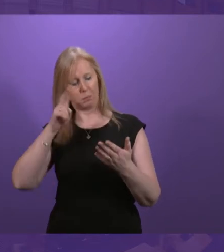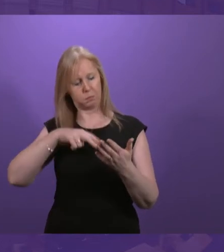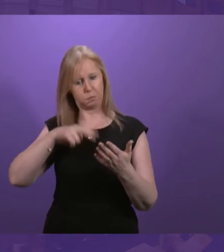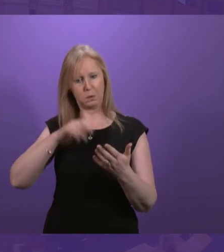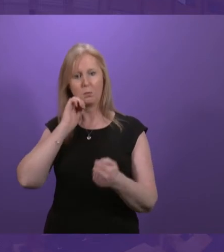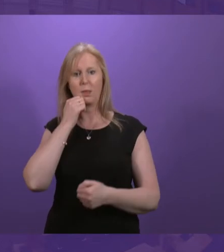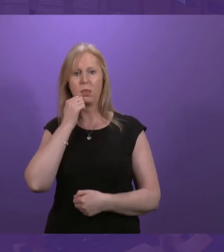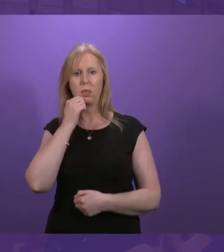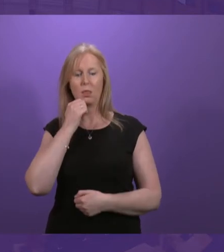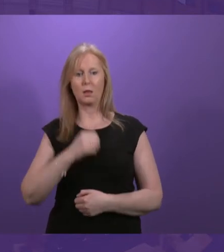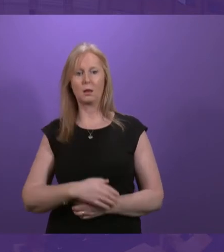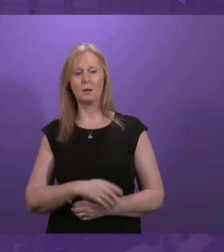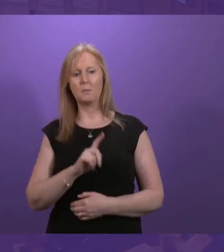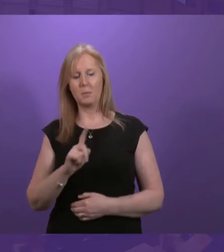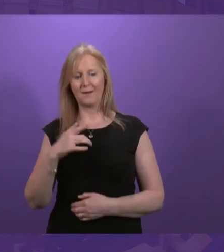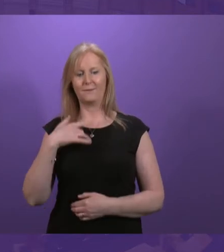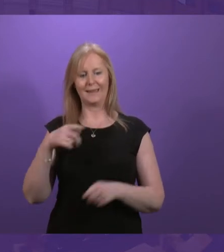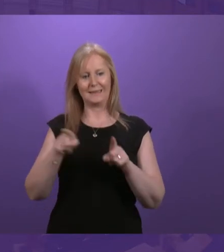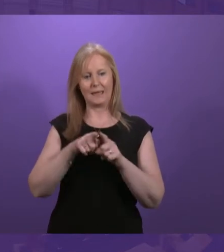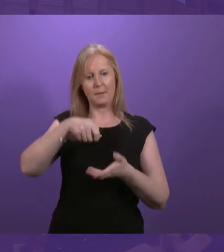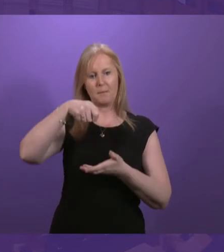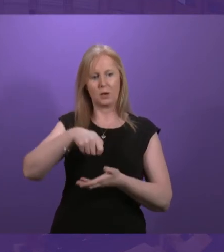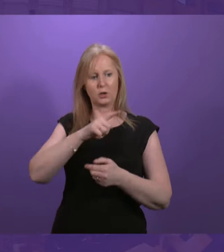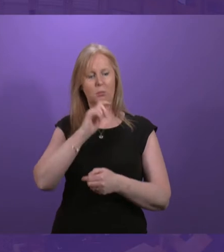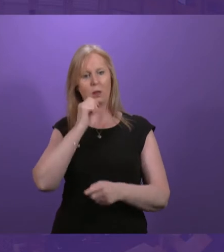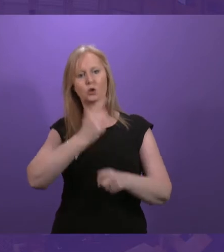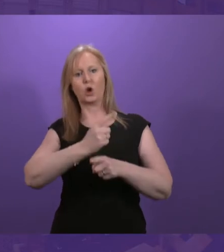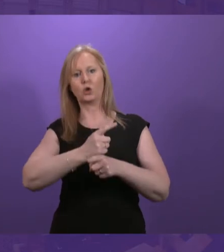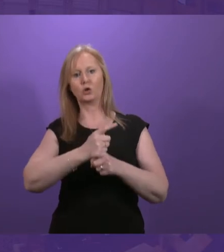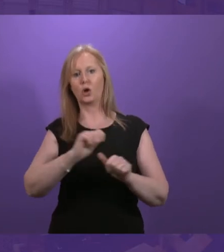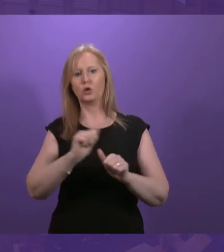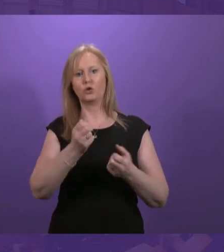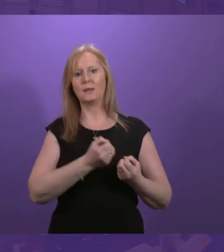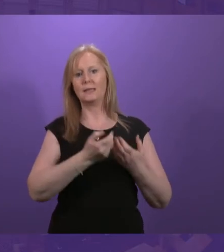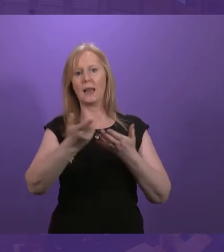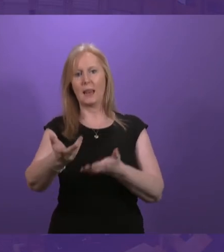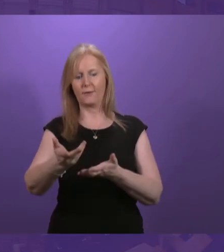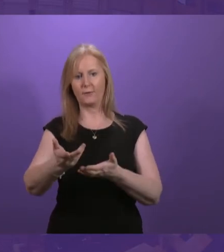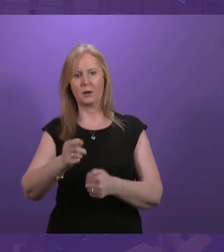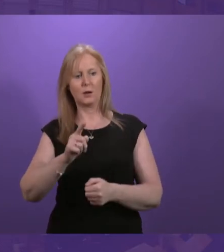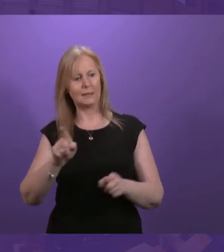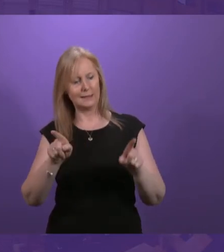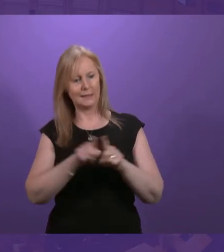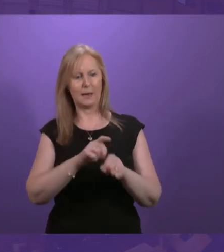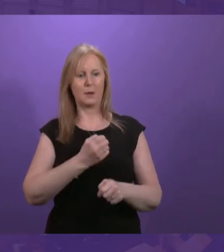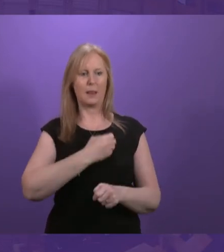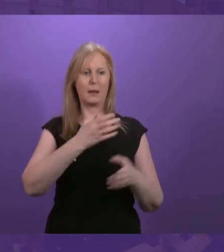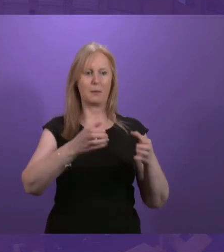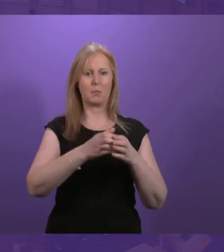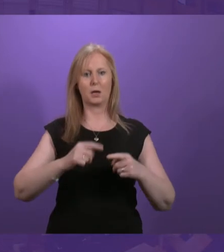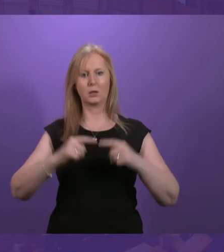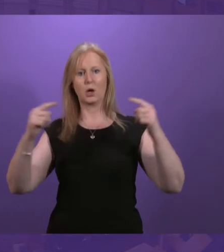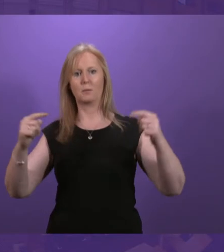I fear, just like the Budget, they will be all talk and no delivery, because that is exactly like the Labour Party Act in opposition.